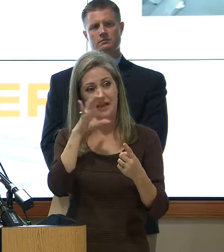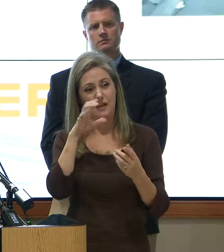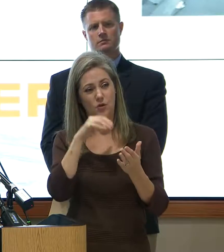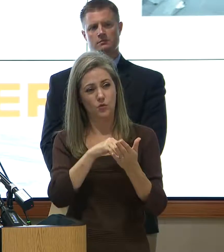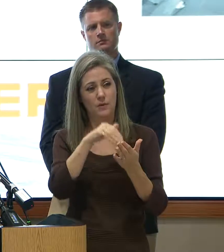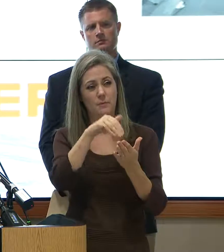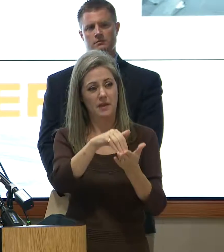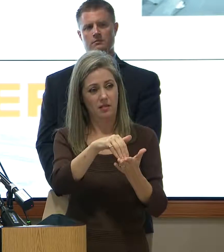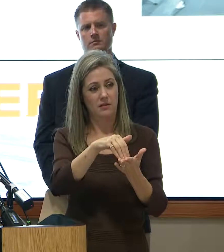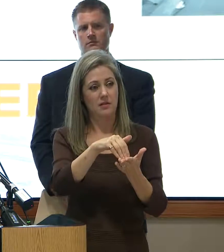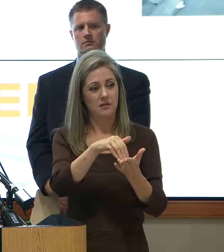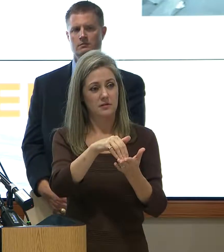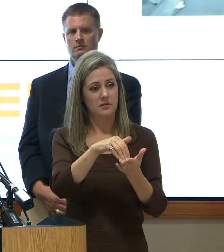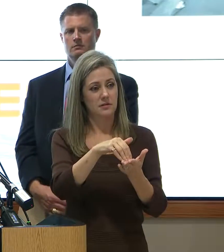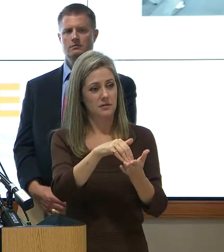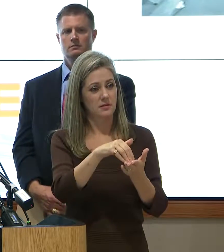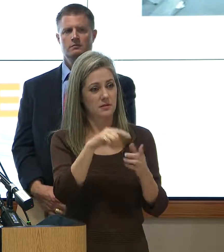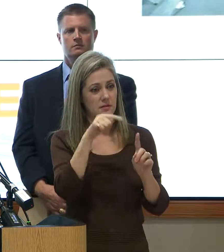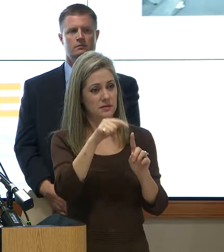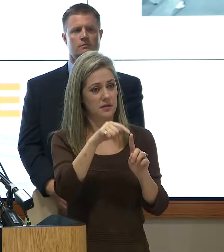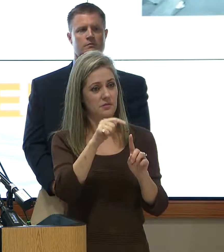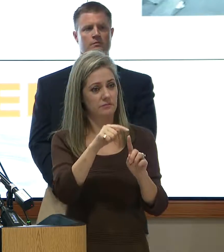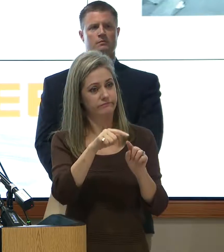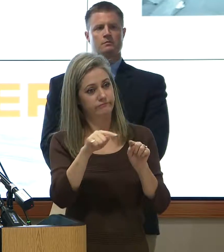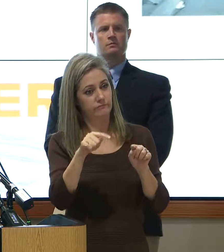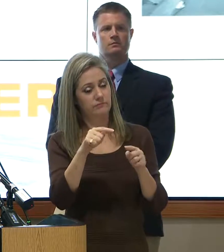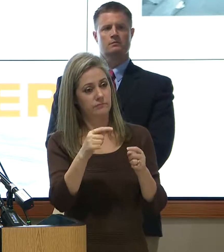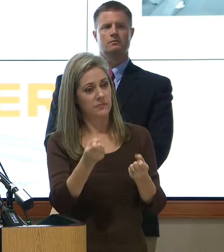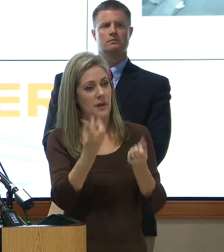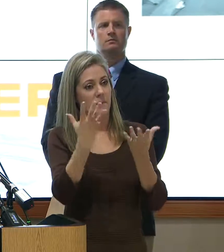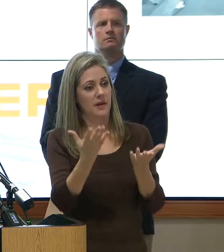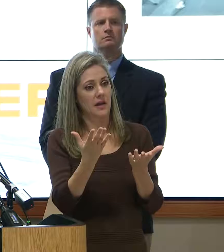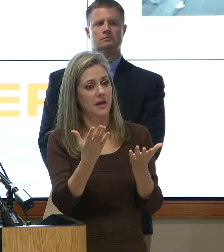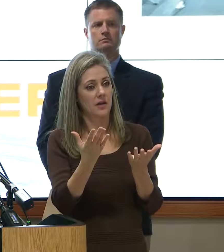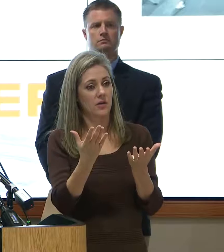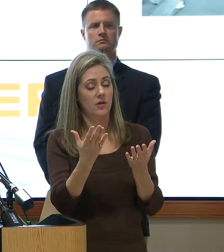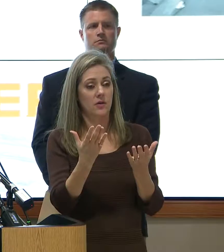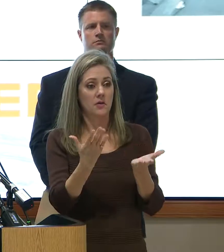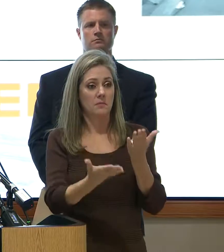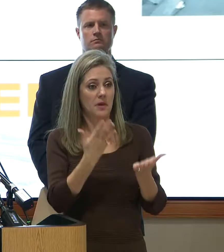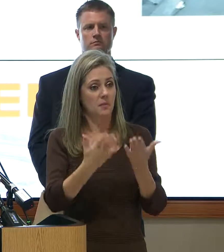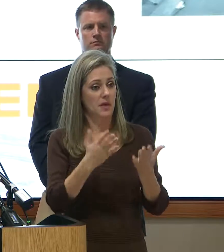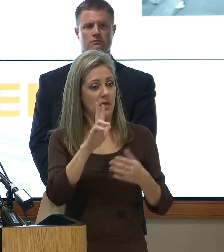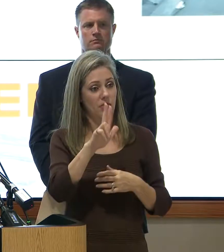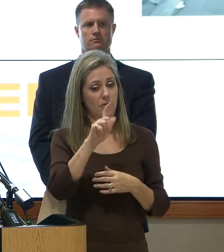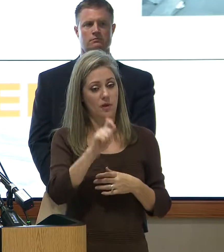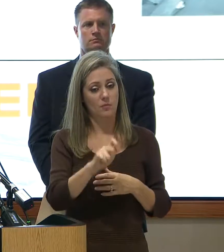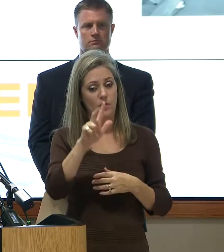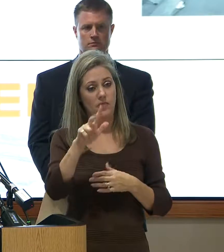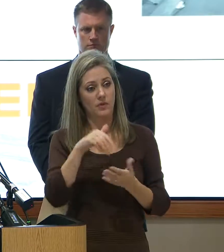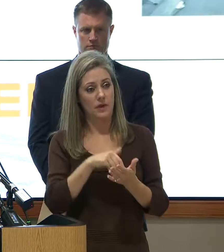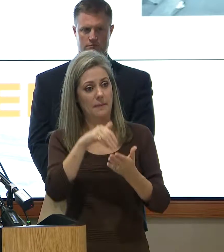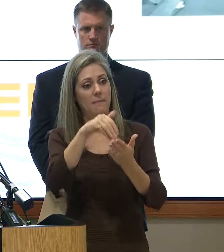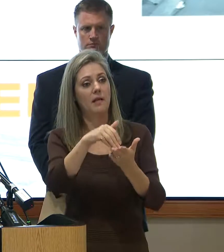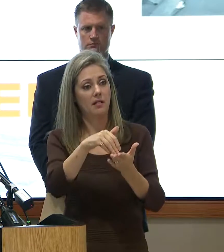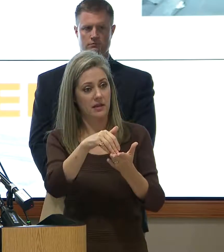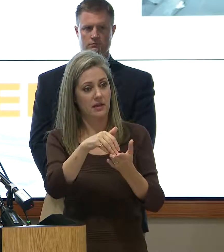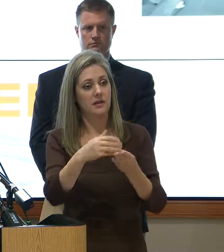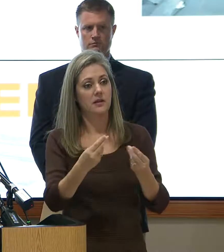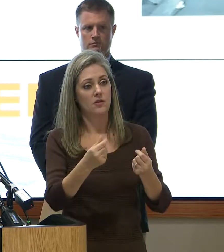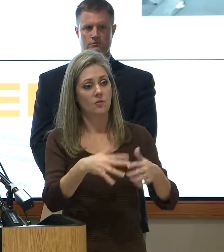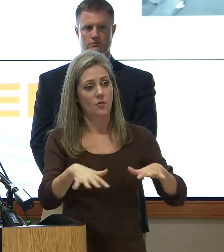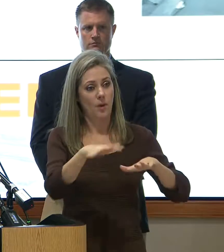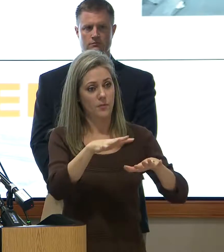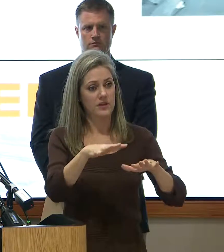as probably a bottom-line figure with as much as $3.3 million in terms of properties identified by